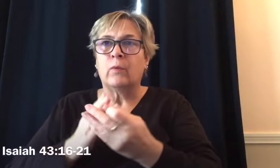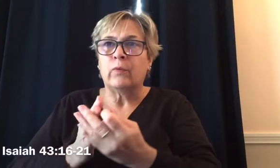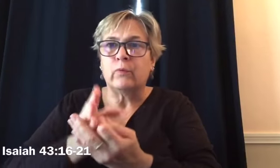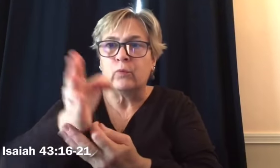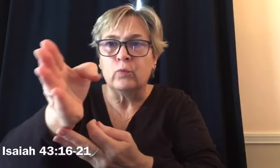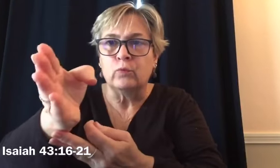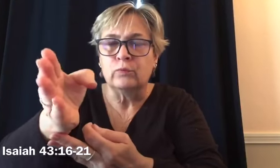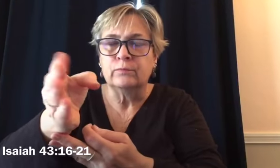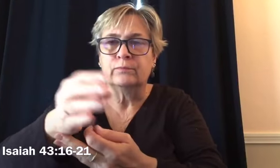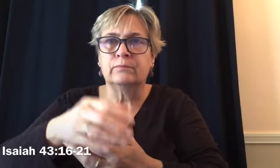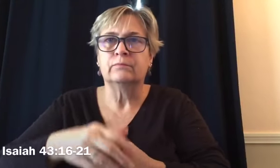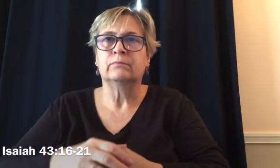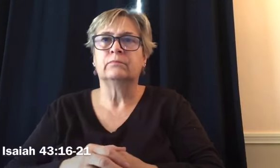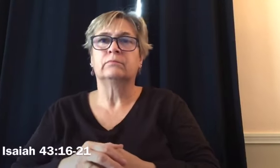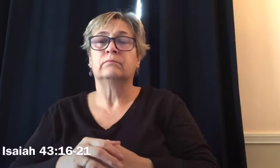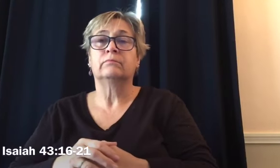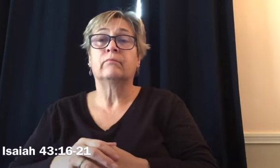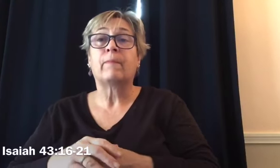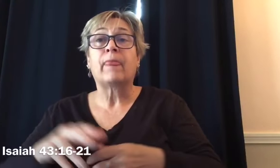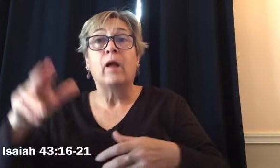horsemen, a powerful army,